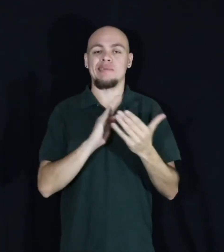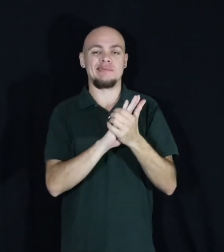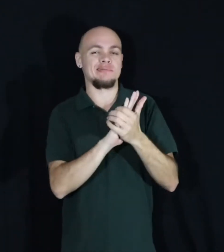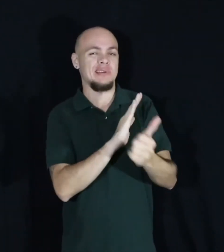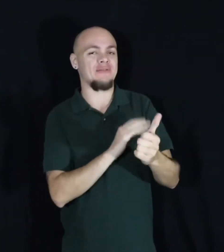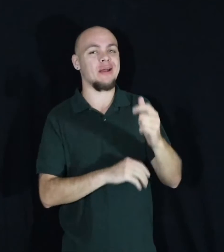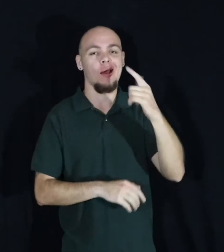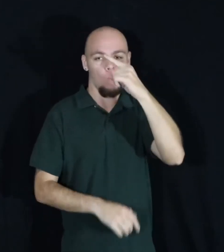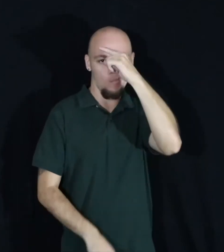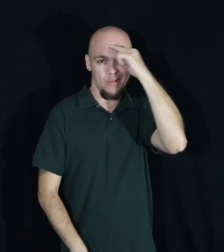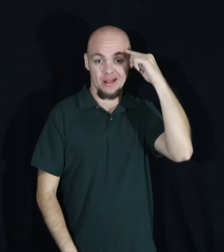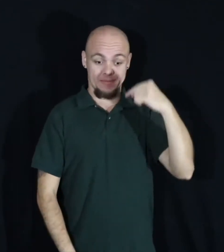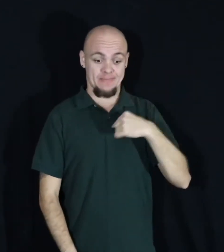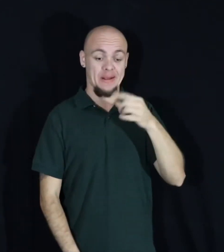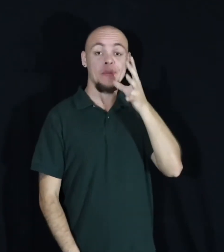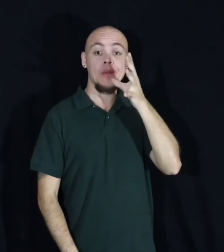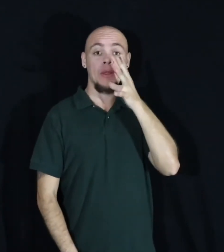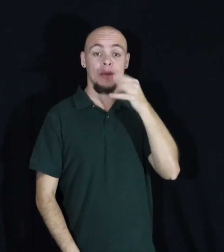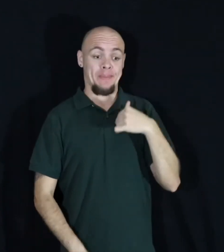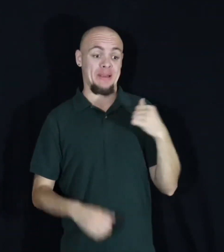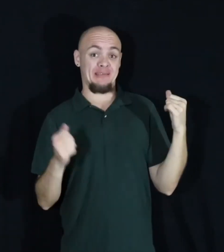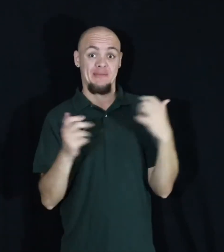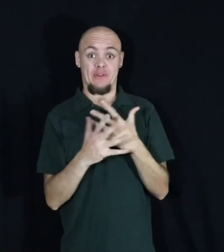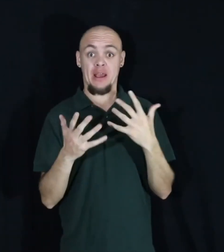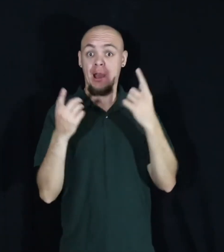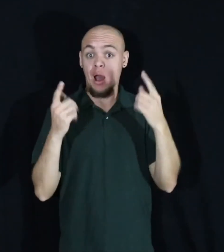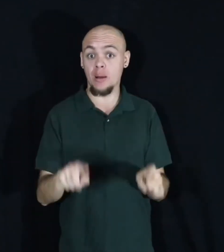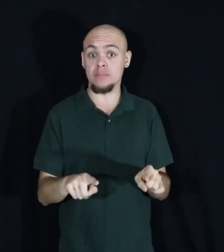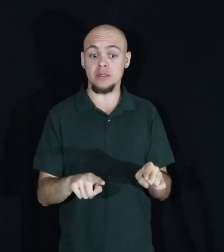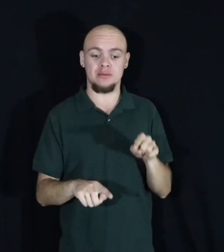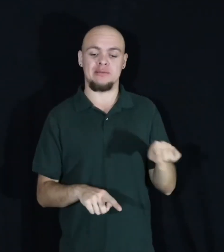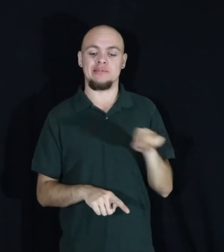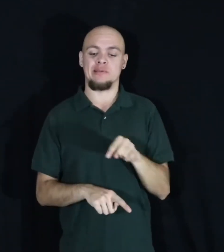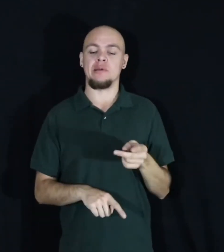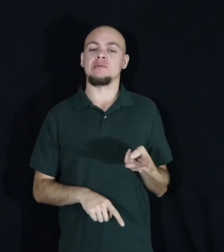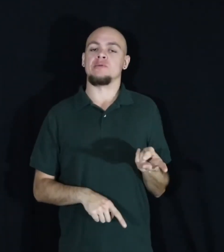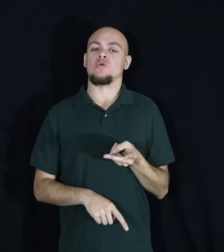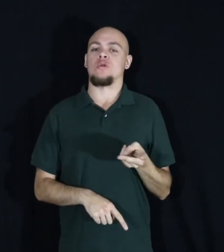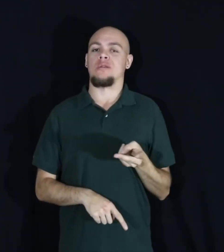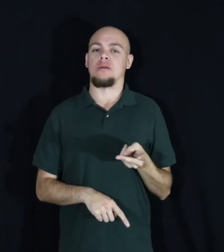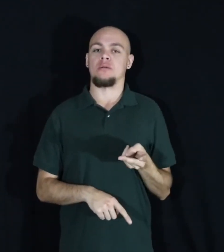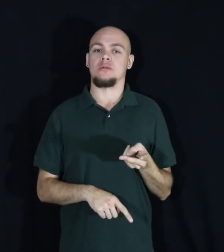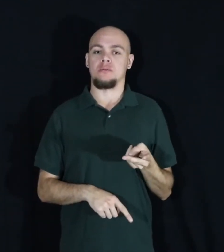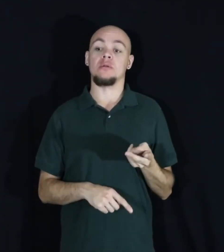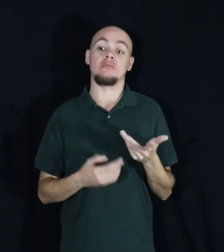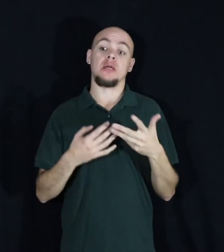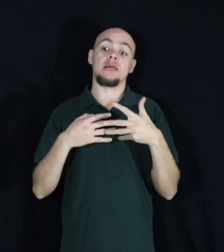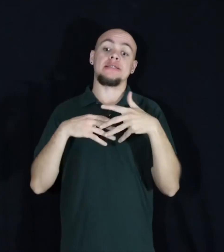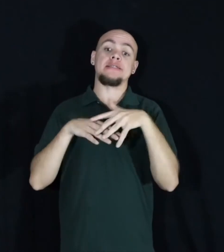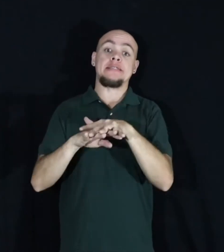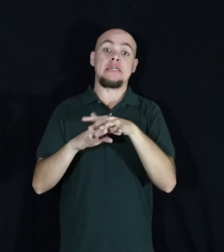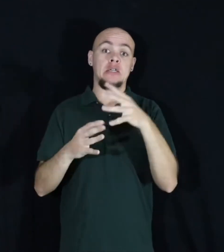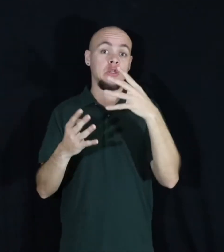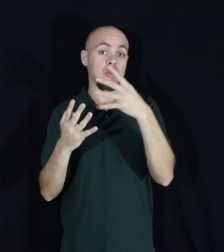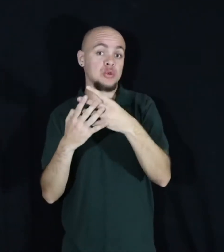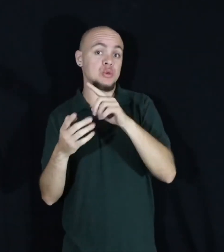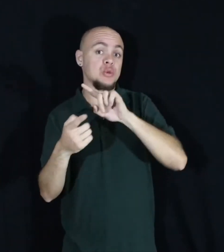But as a mother, I am afraid that one day they will be funneled into the school to prison pipeline.